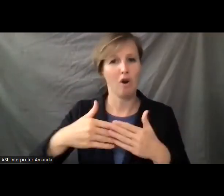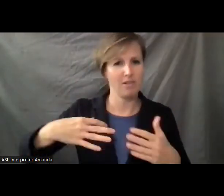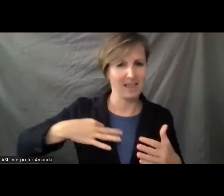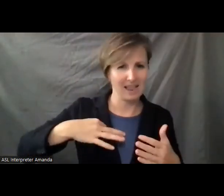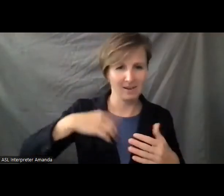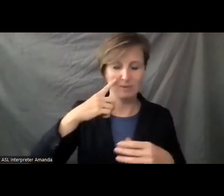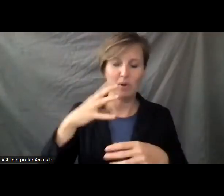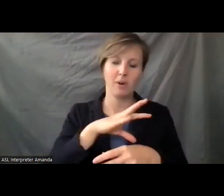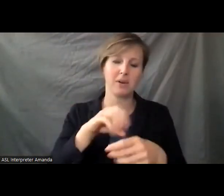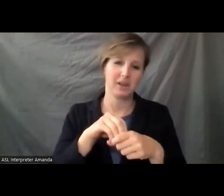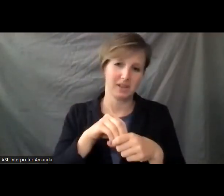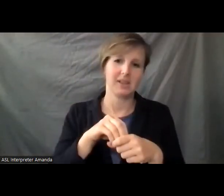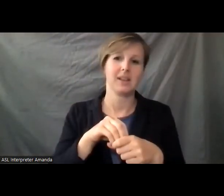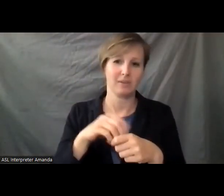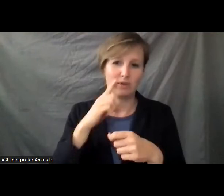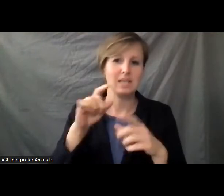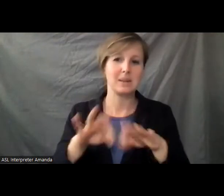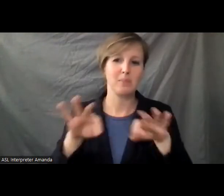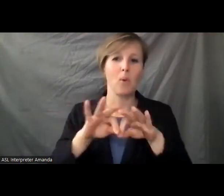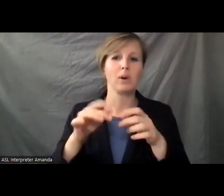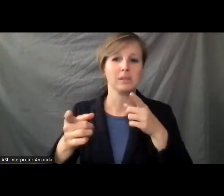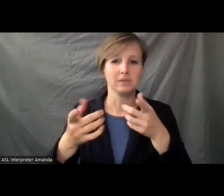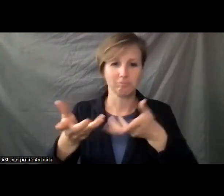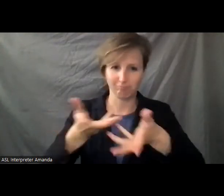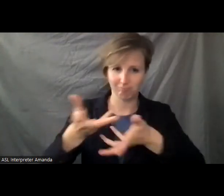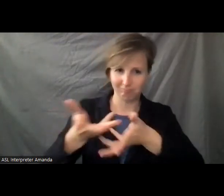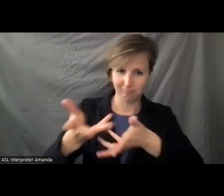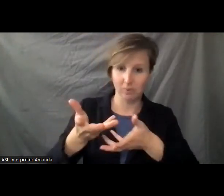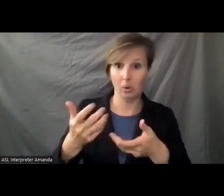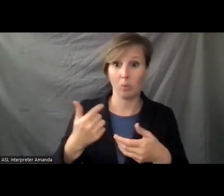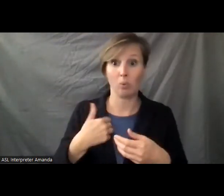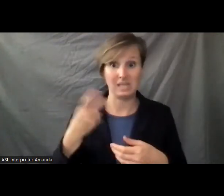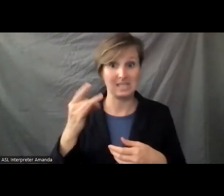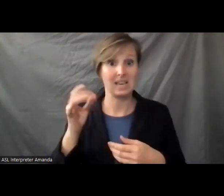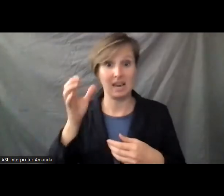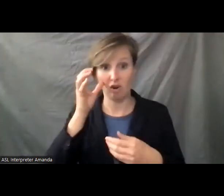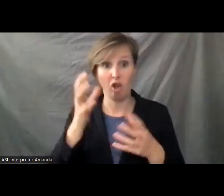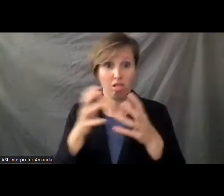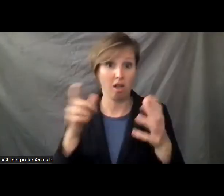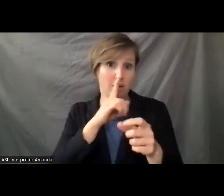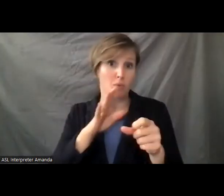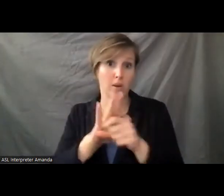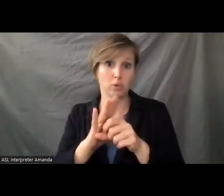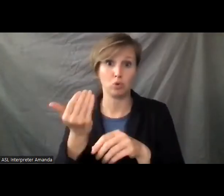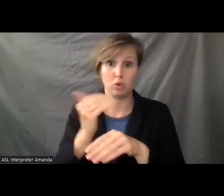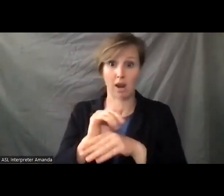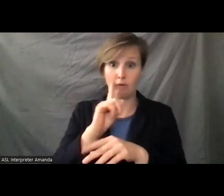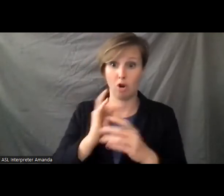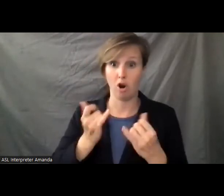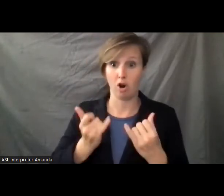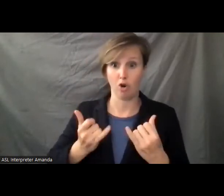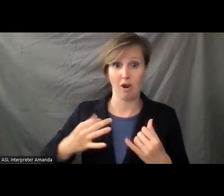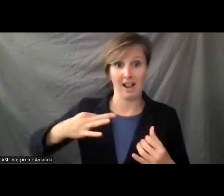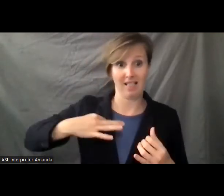very important dialogue. However, I must say, we've heard a lot of promises tonight from our current elected official,